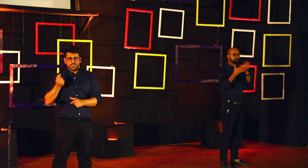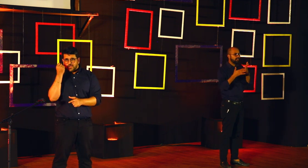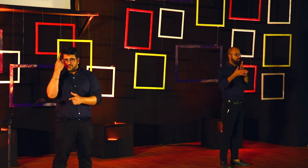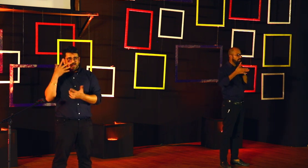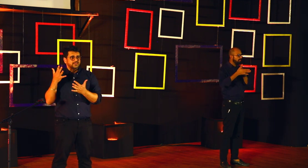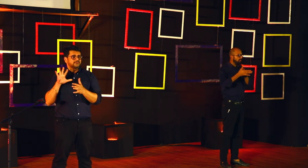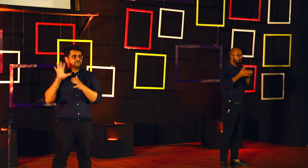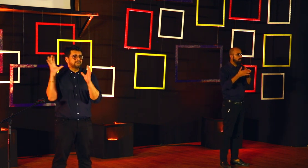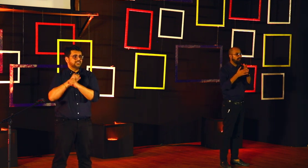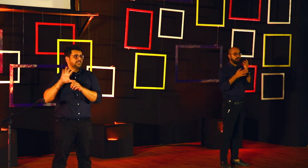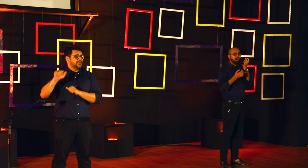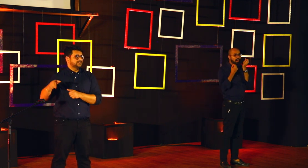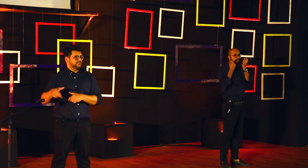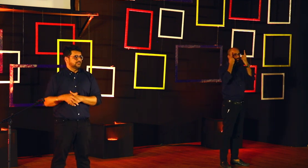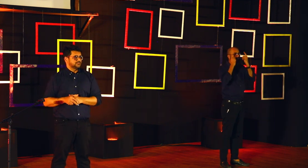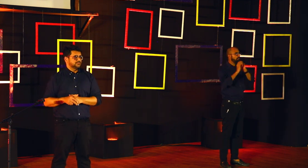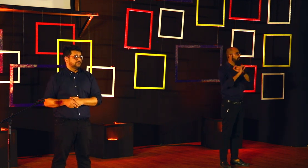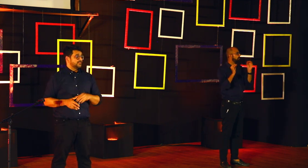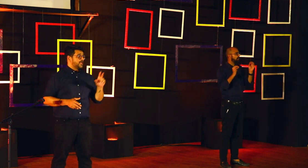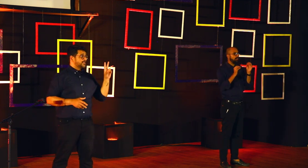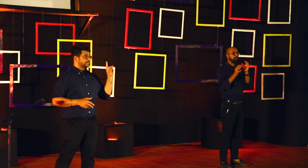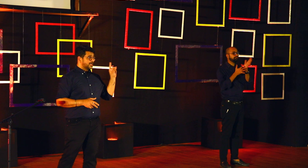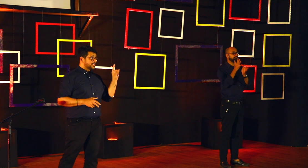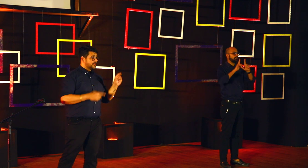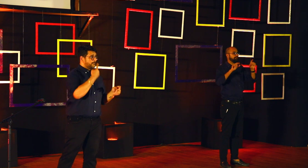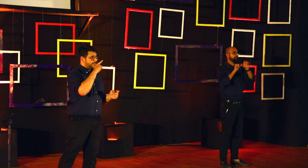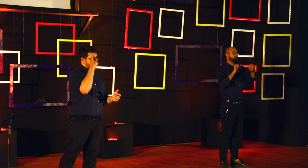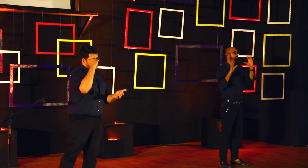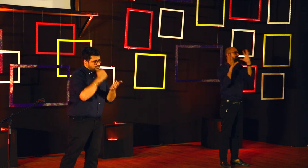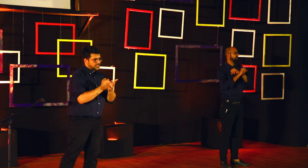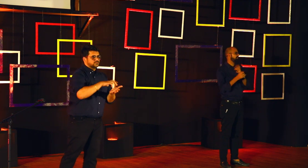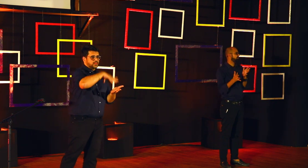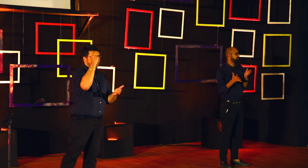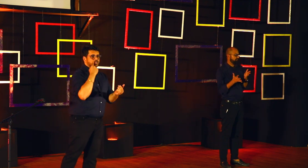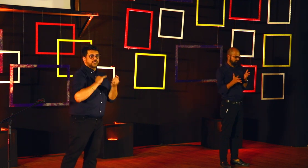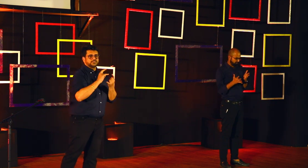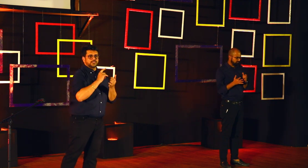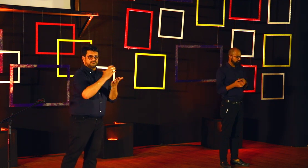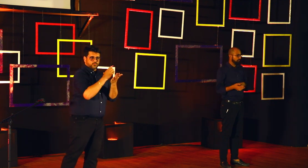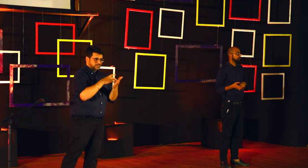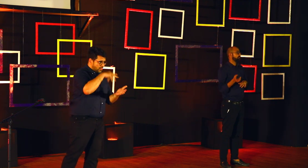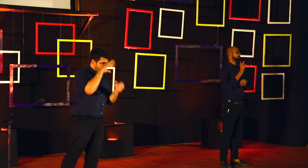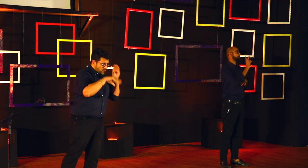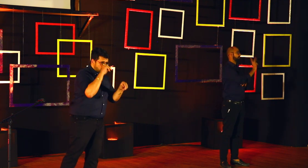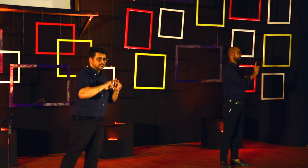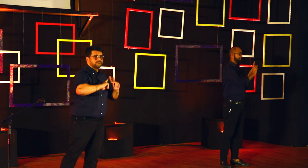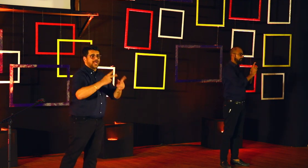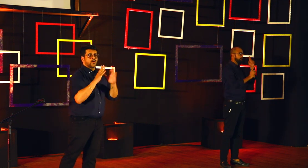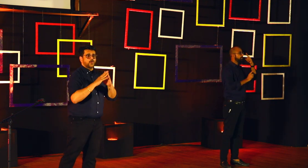This is such a huge loss. There is no understanding. In the second video, you will see the parents, the mother especially,